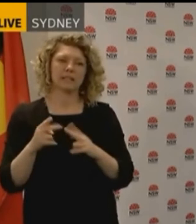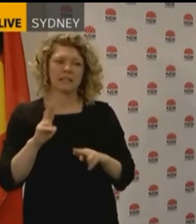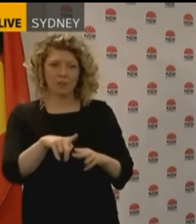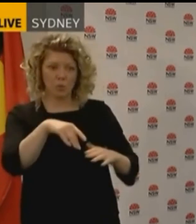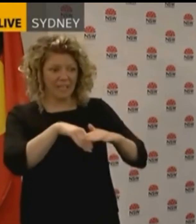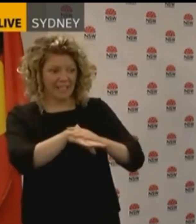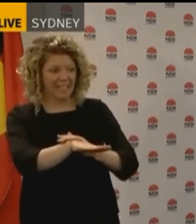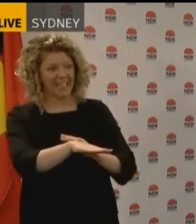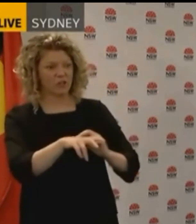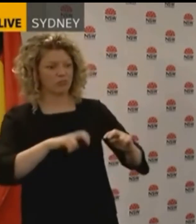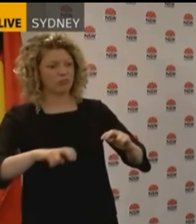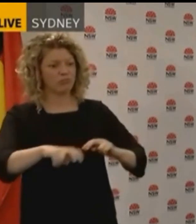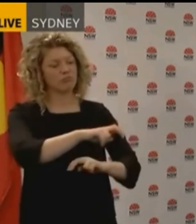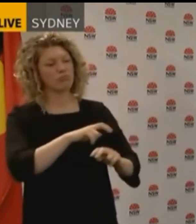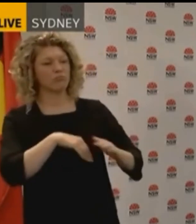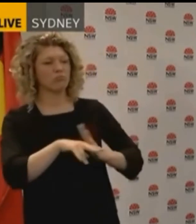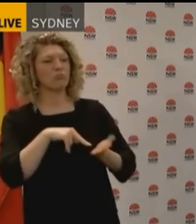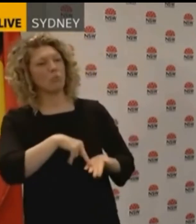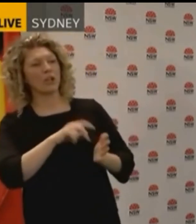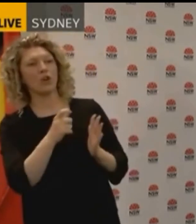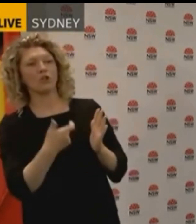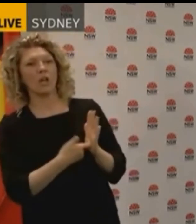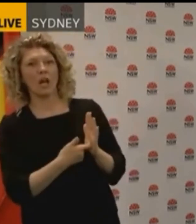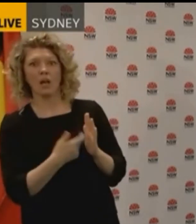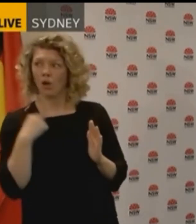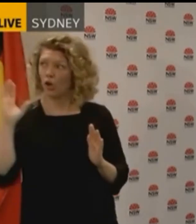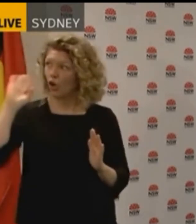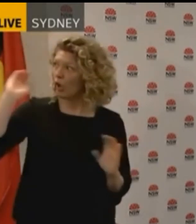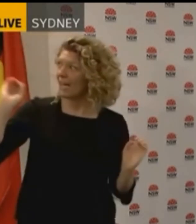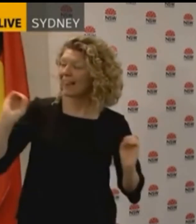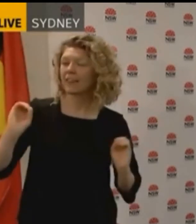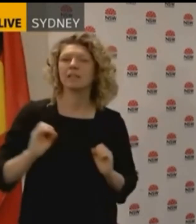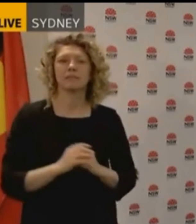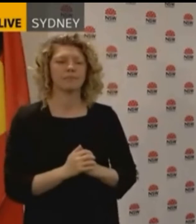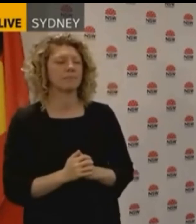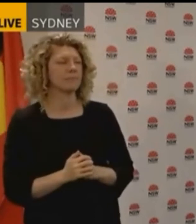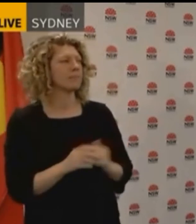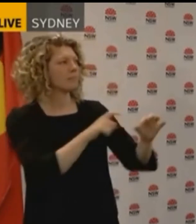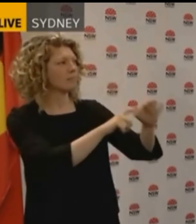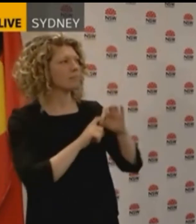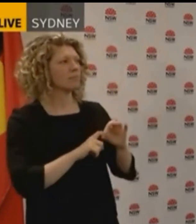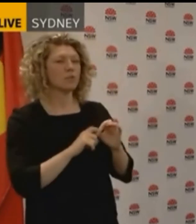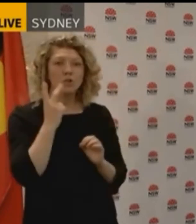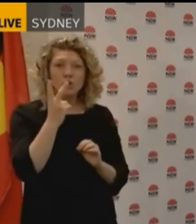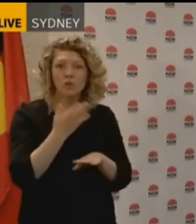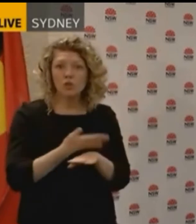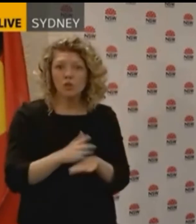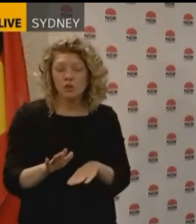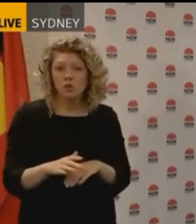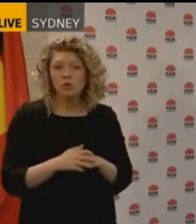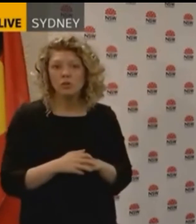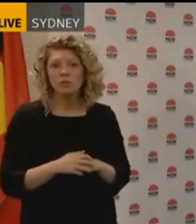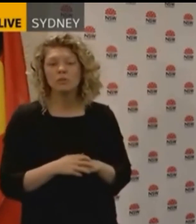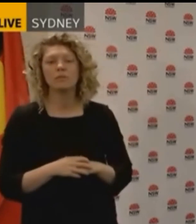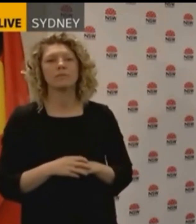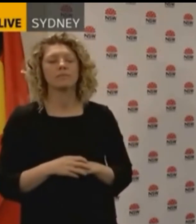clinic and hadn't been already contacted by NSW Health. So is it two new cases post-8pm? No, I haven't said